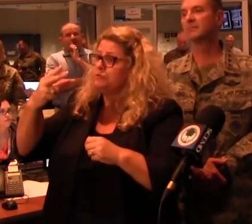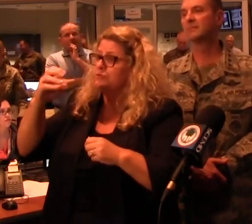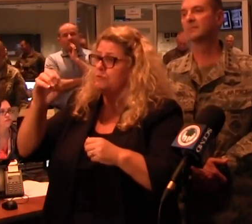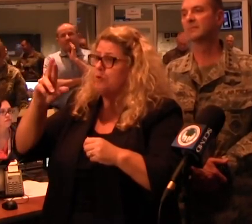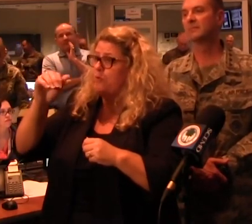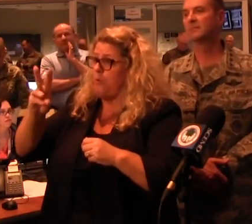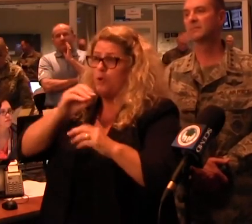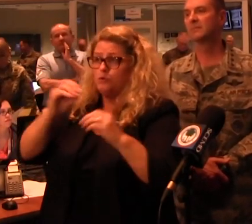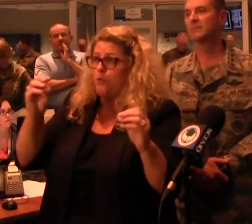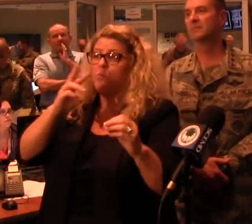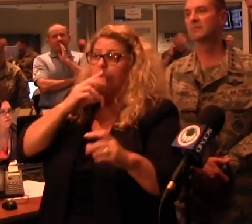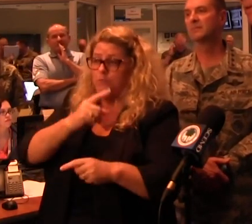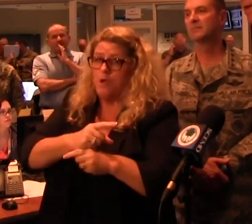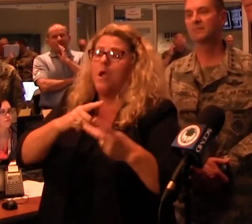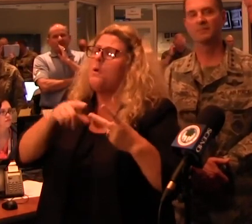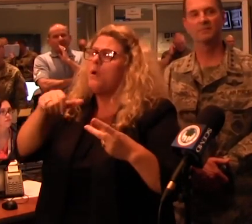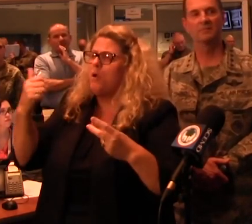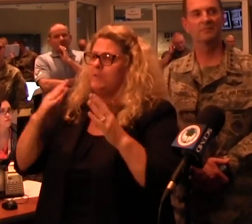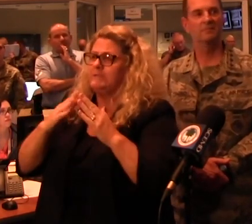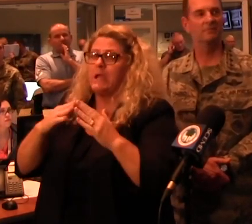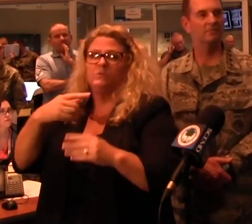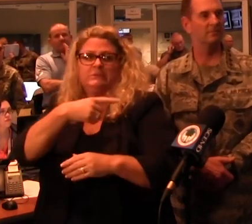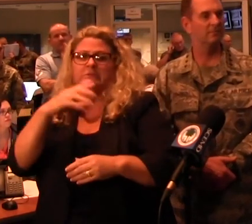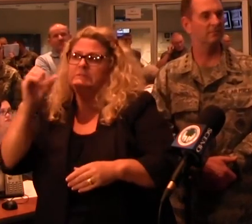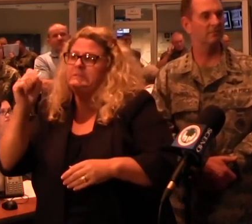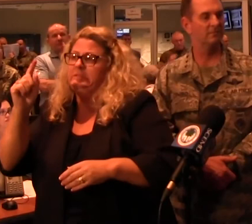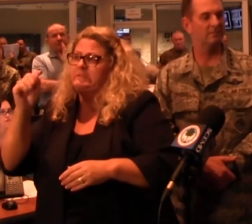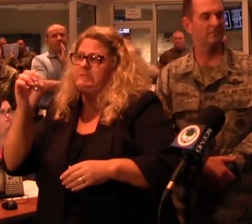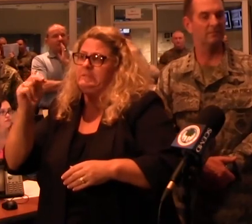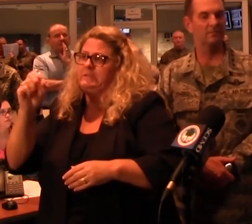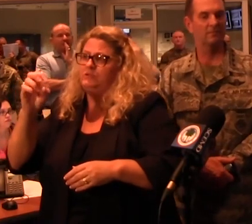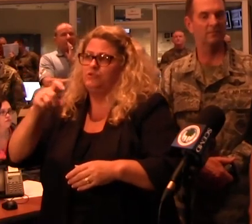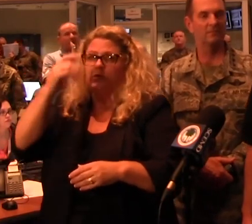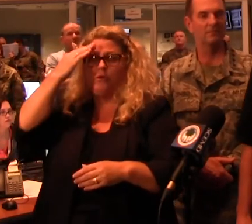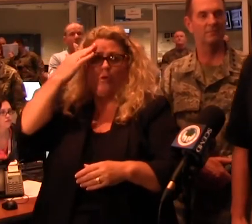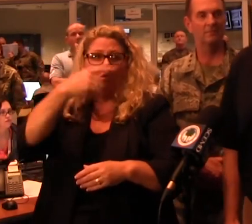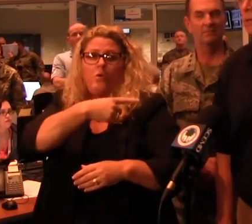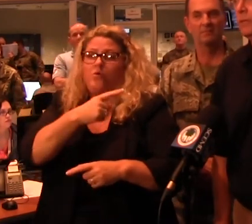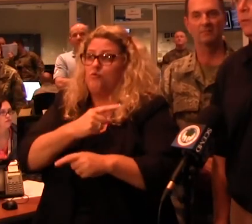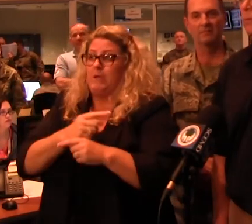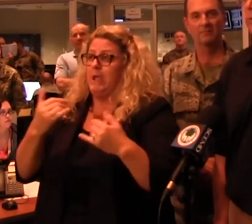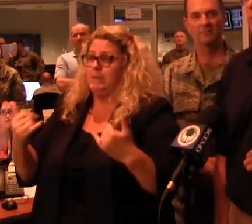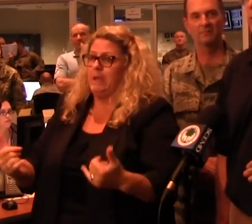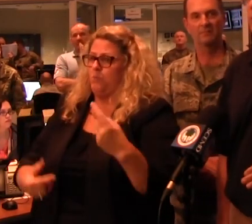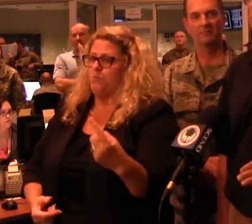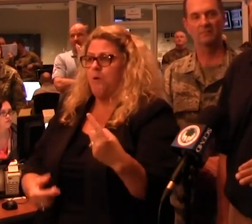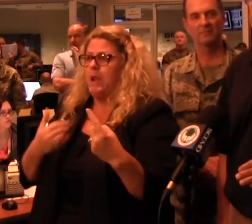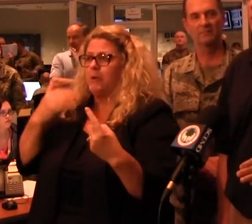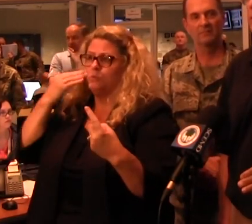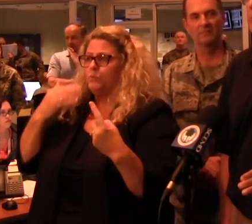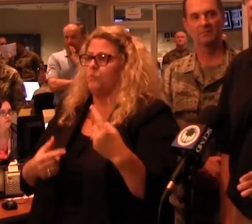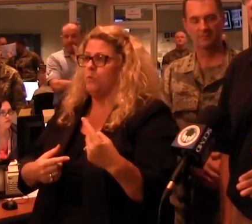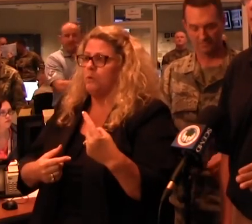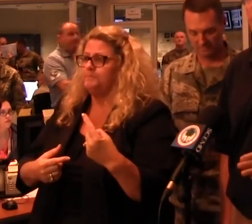that don't as well that you know of? Oh, I would ask Mr. Stinson. Right now, just as the Governor said, that's the only one we know about right